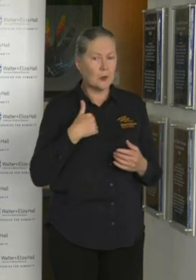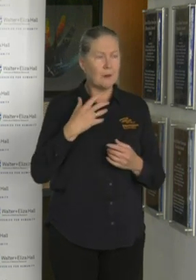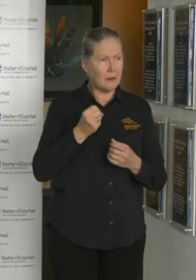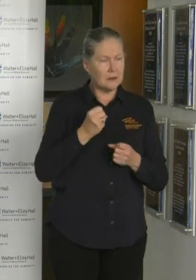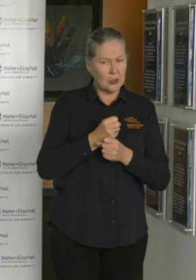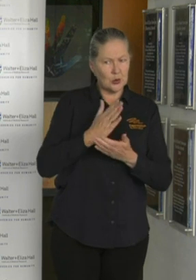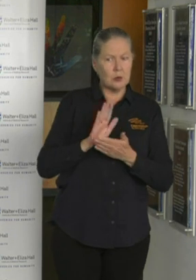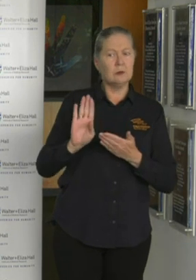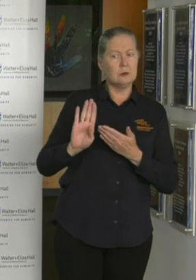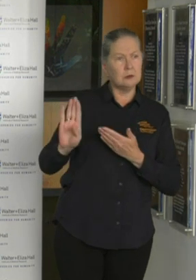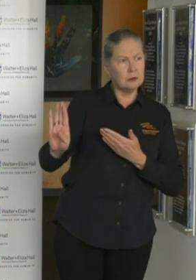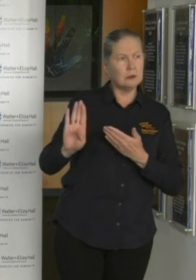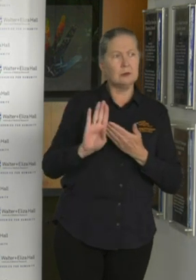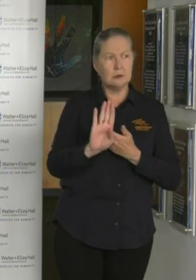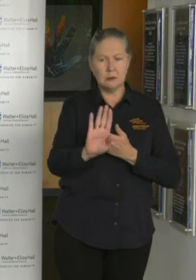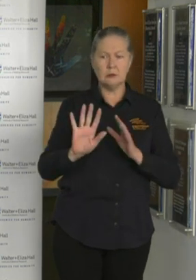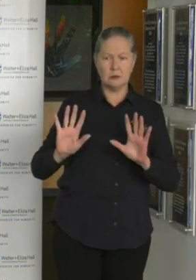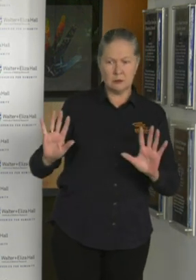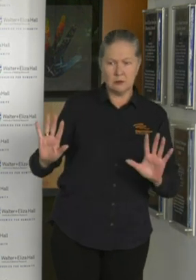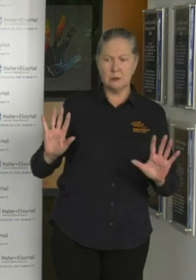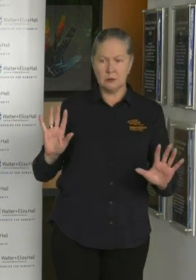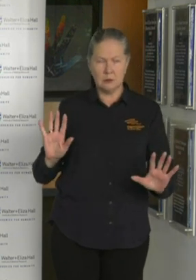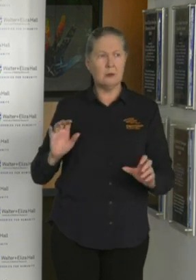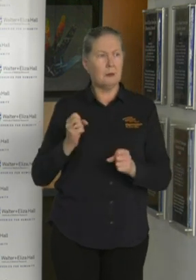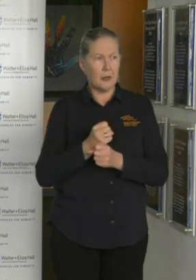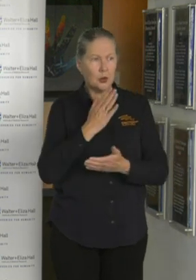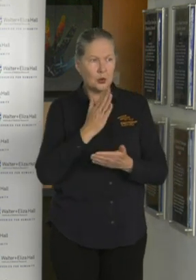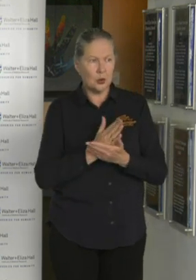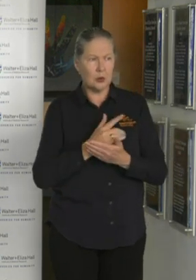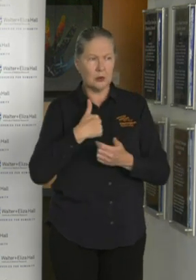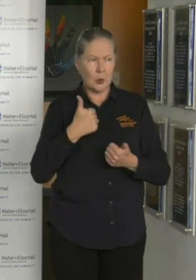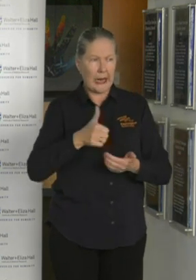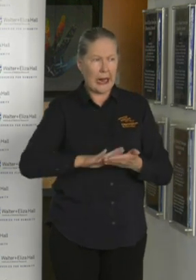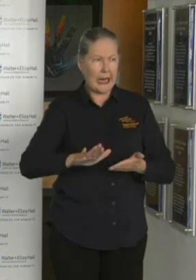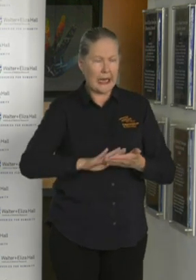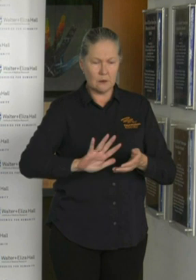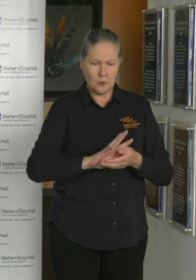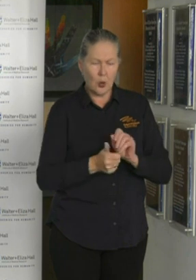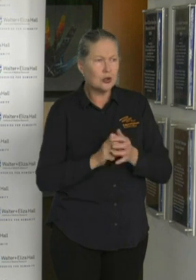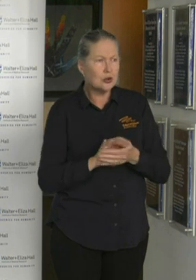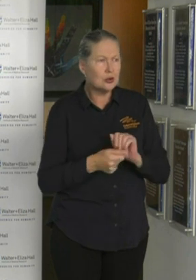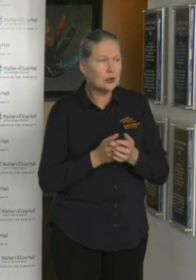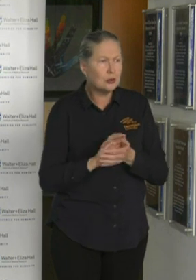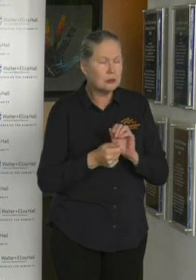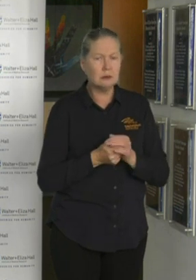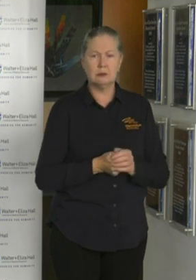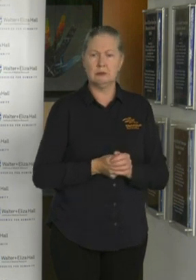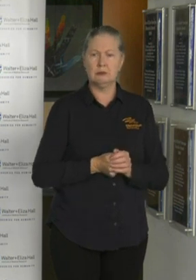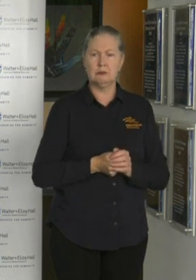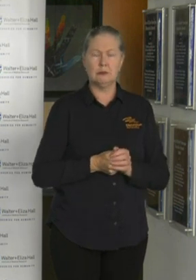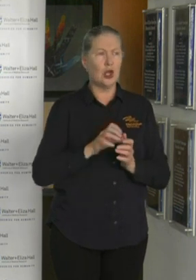distance, continuing to respect the hand hygiene, the physical distance,